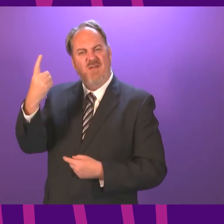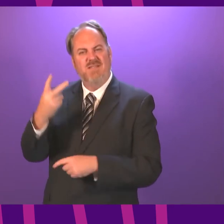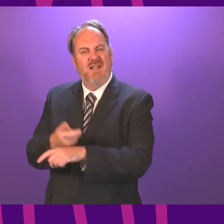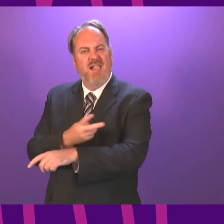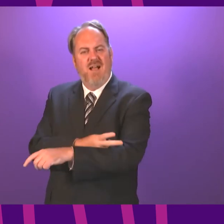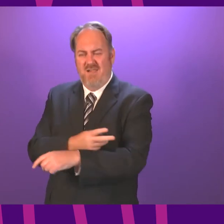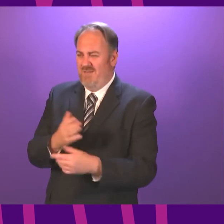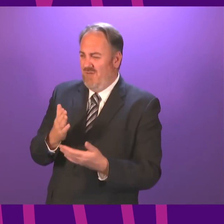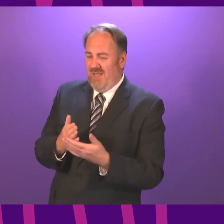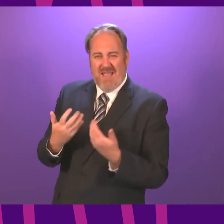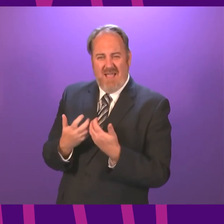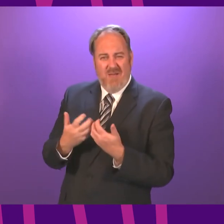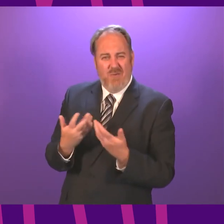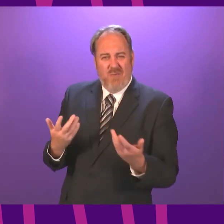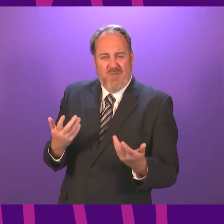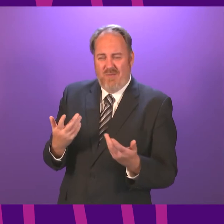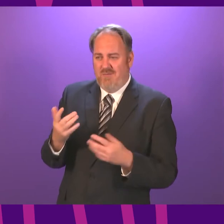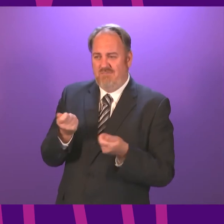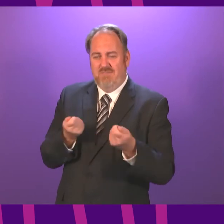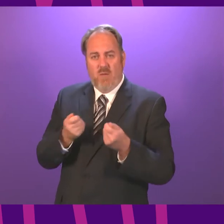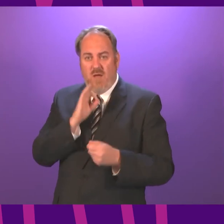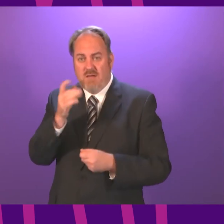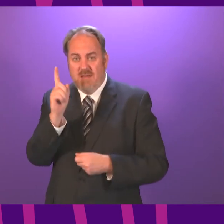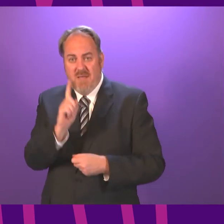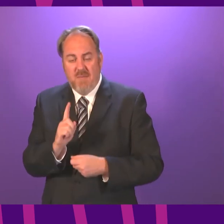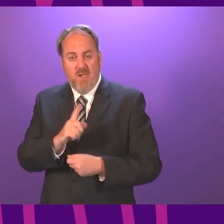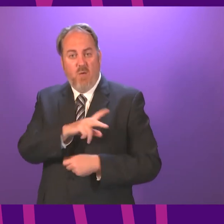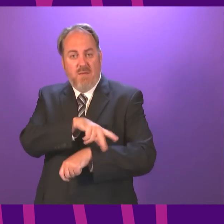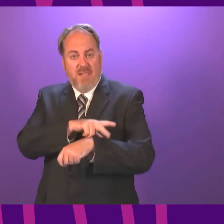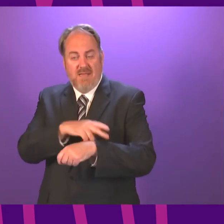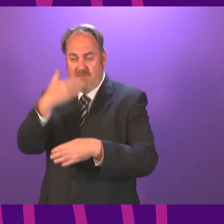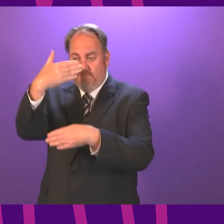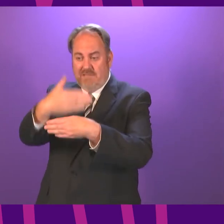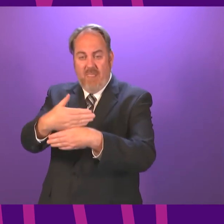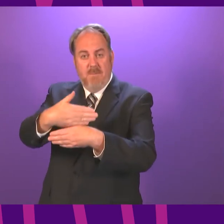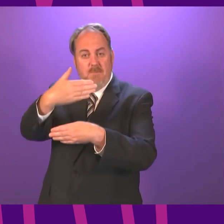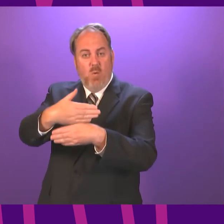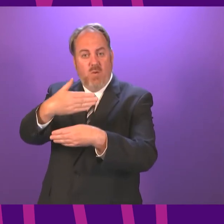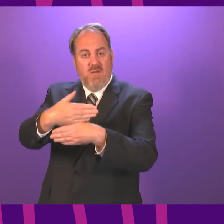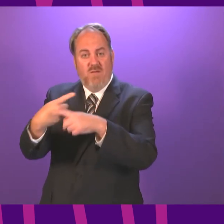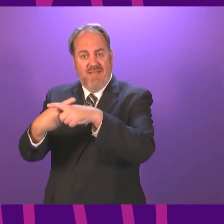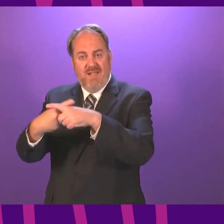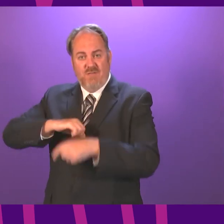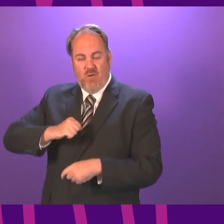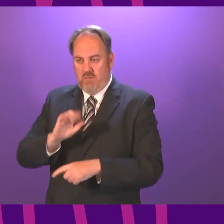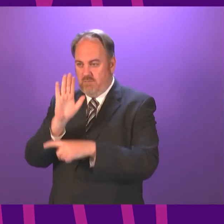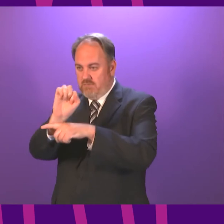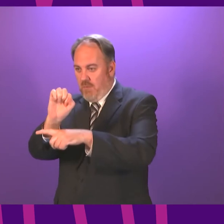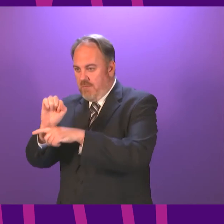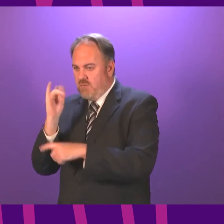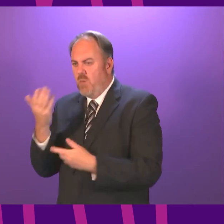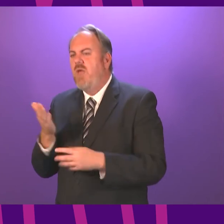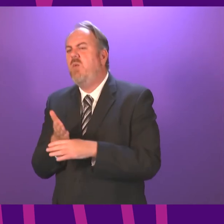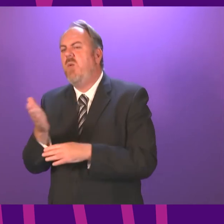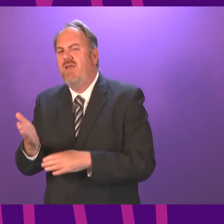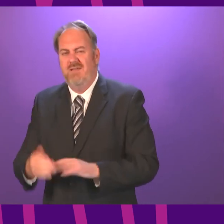enforced? Are we going to have police at the border asking people where they're going? Well, of course we aren't. Of course we aren't. The law is